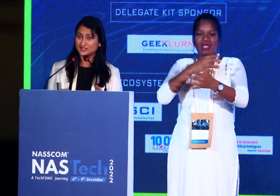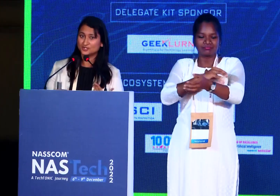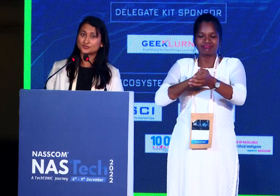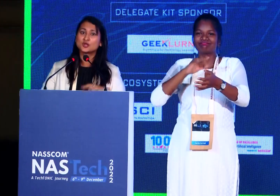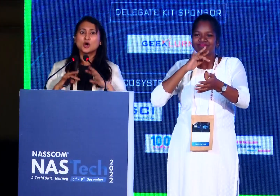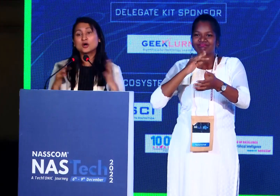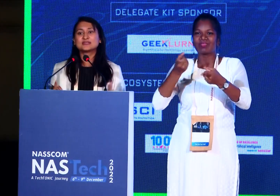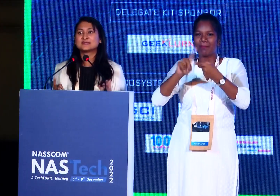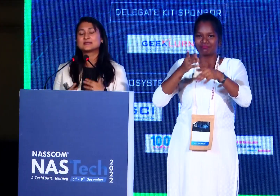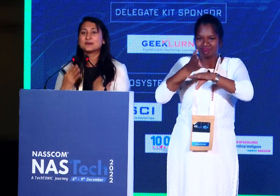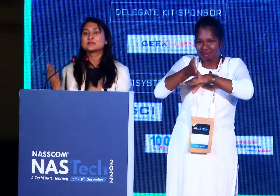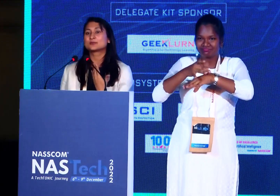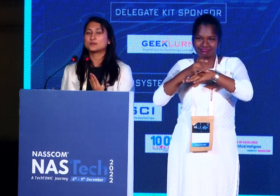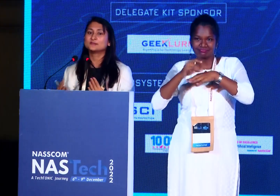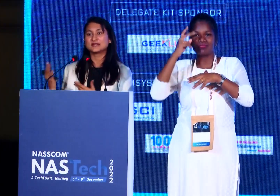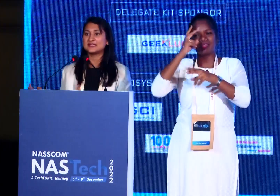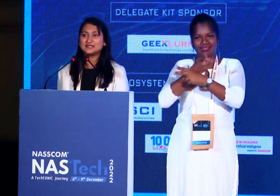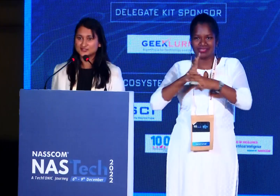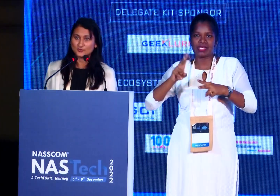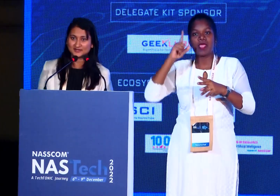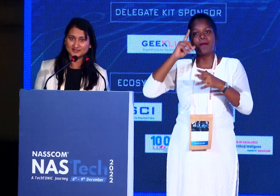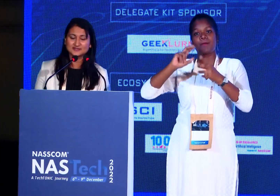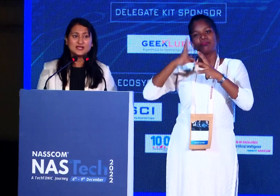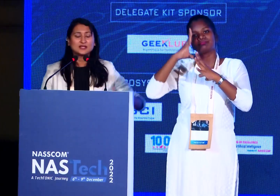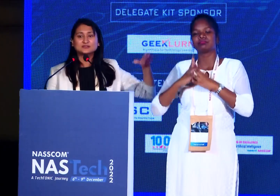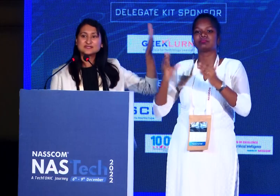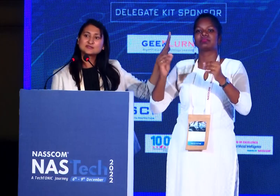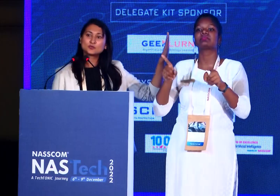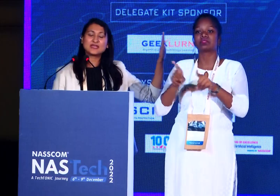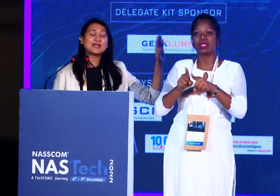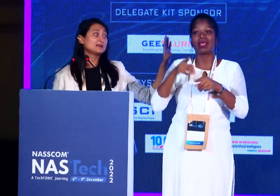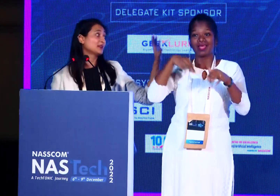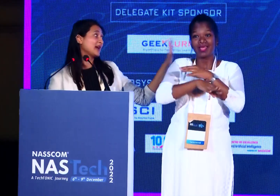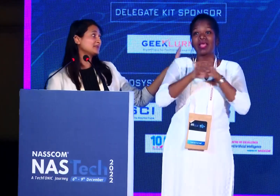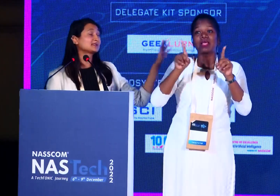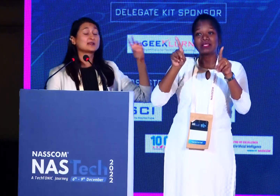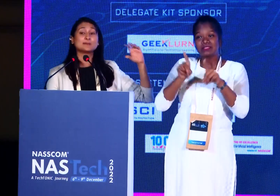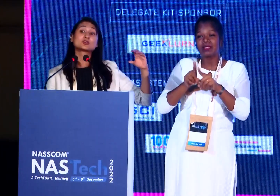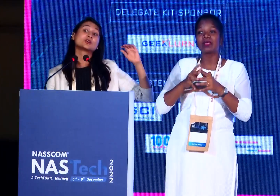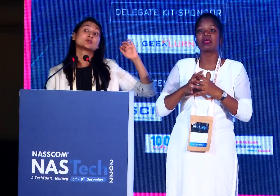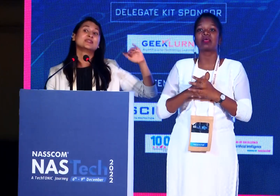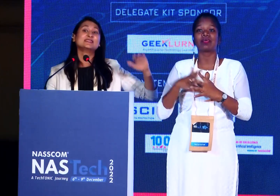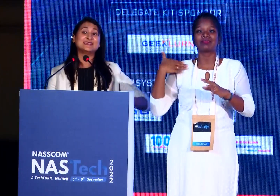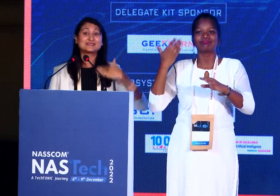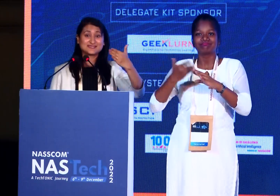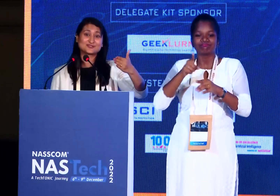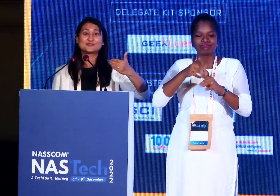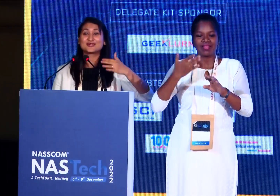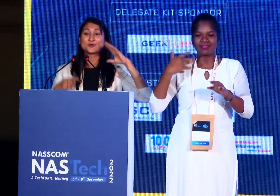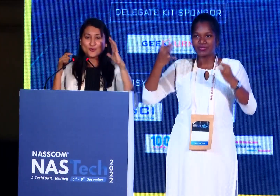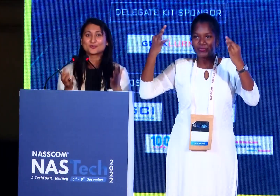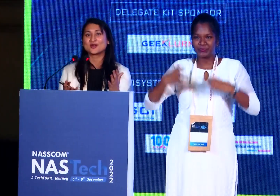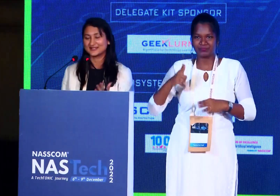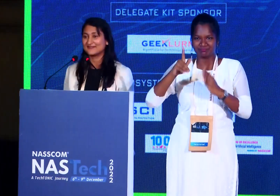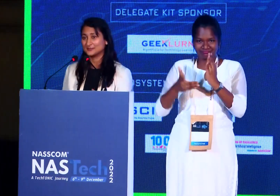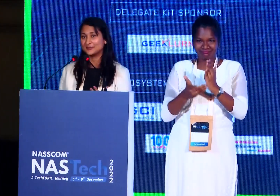the dead tissues or there is some other problem that he needs to address. Now this we had perhaps come across only a later stage of